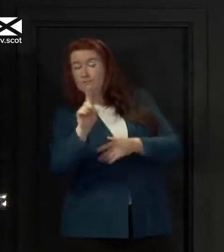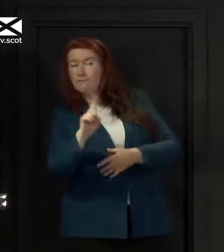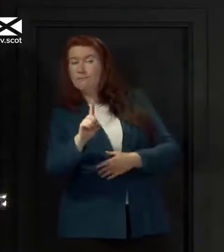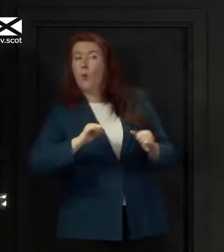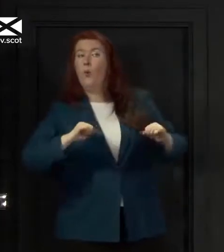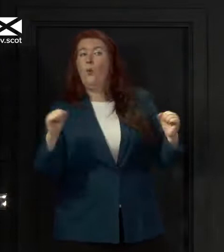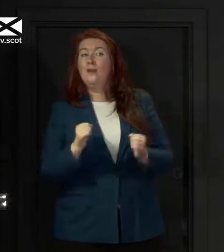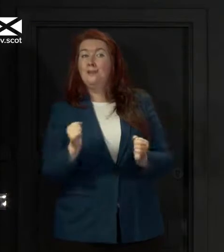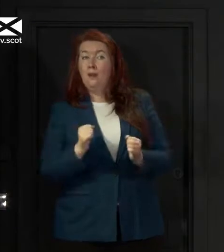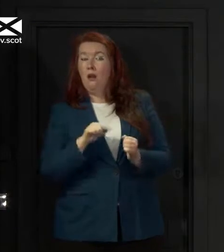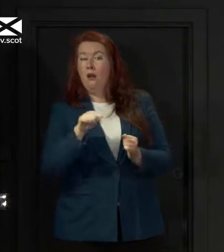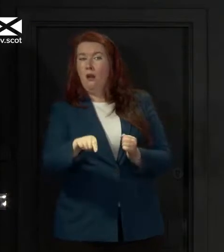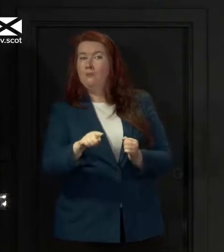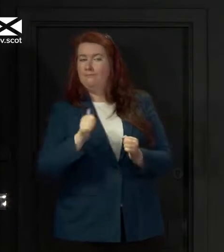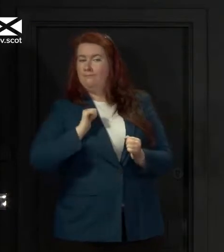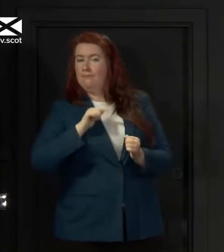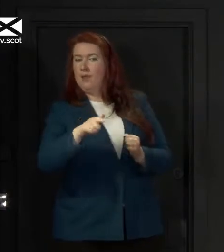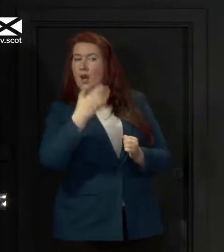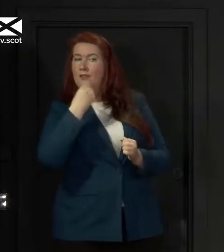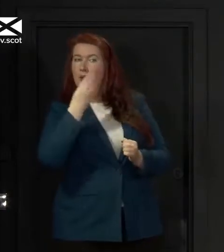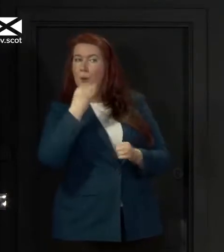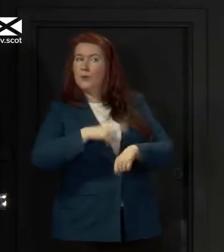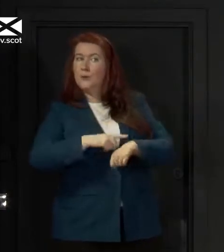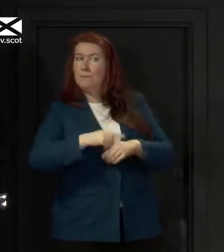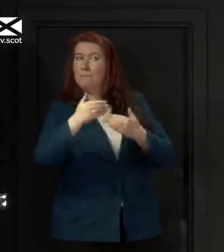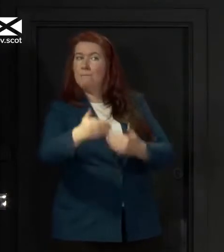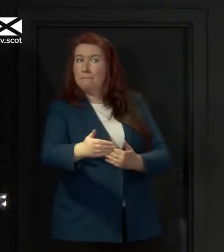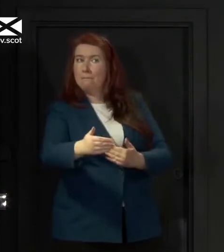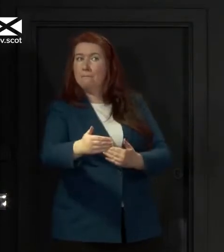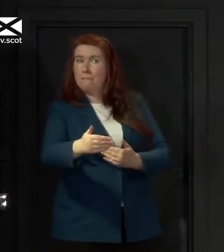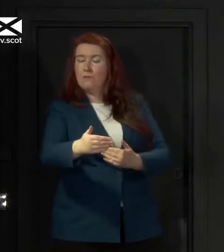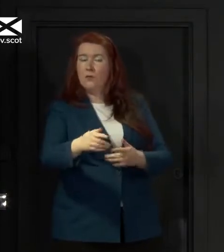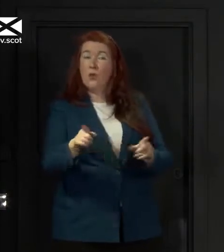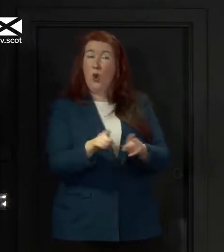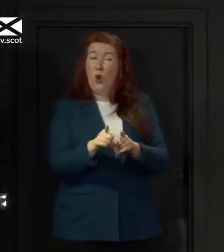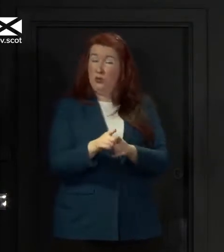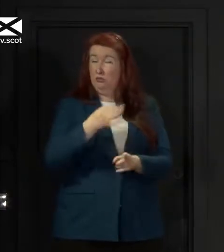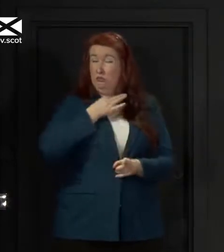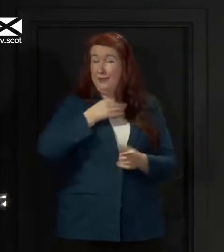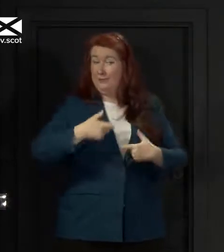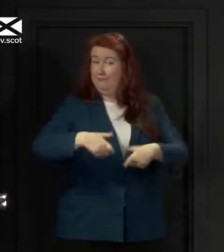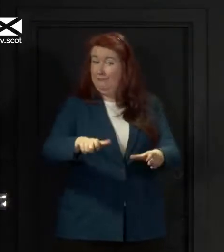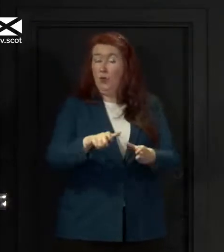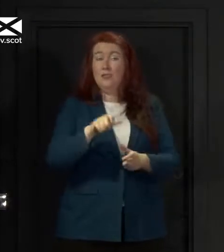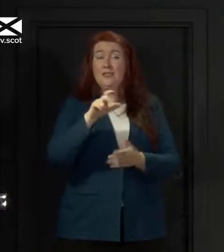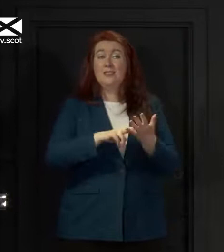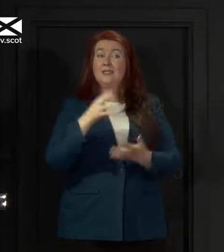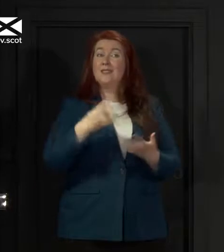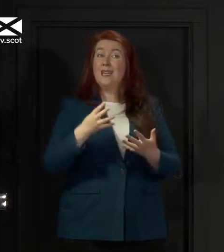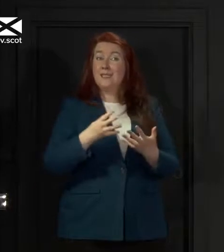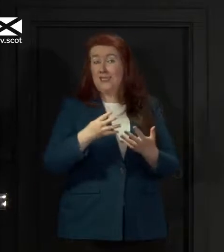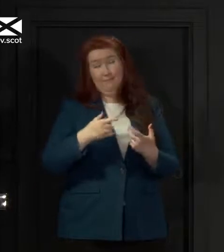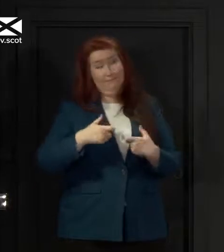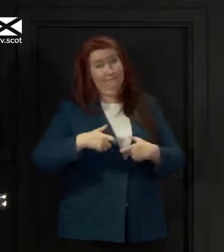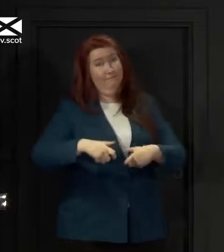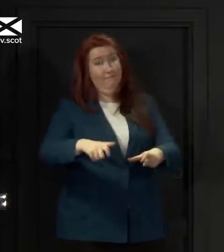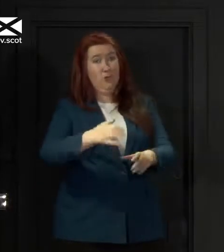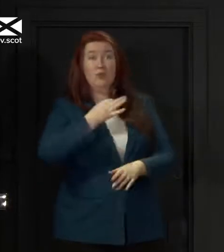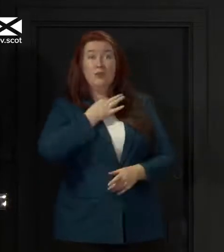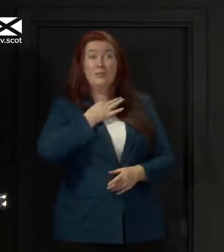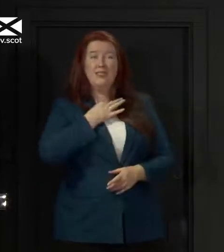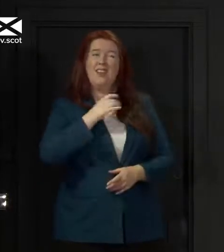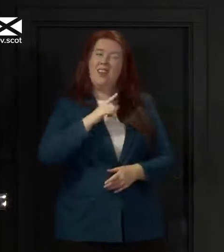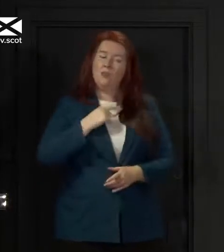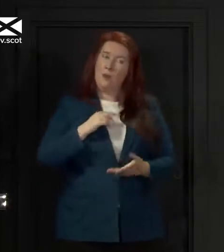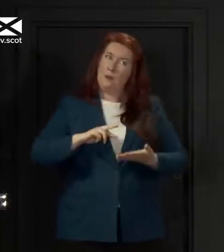normal flu season, as well as to the continued risk of COVID-19. So our planning must take that into